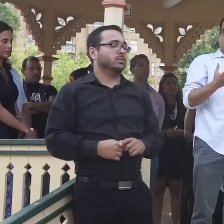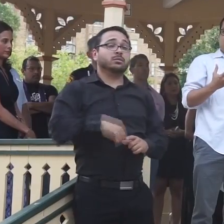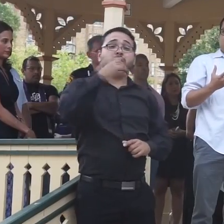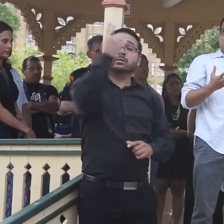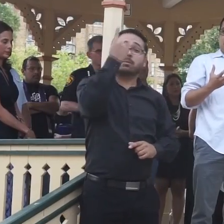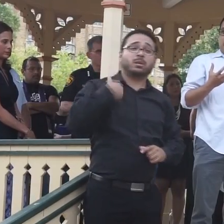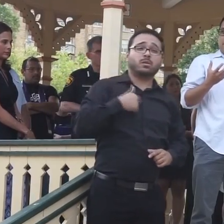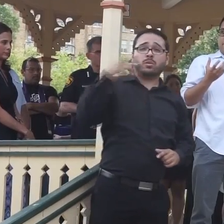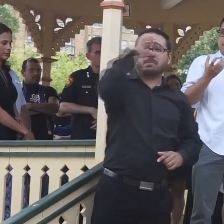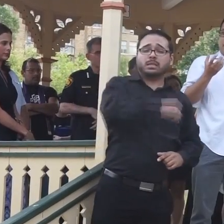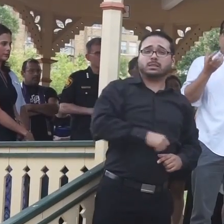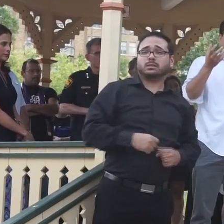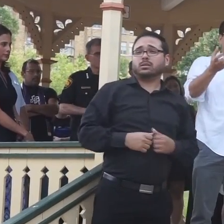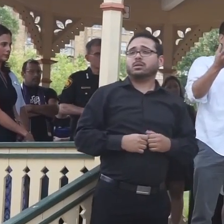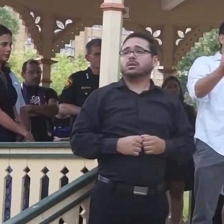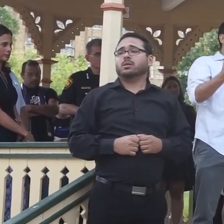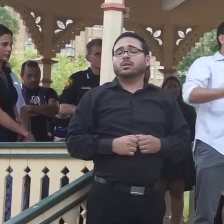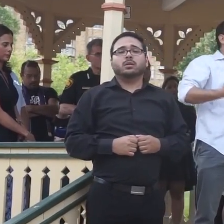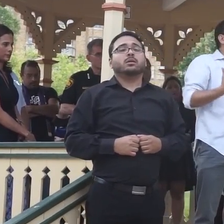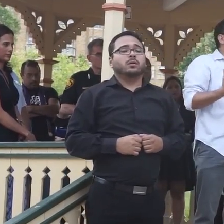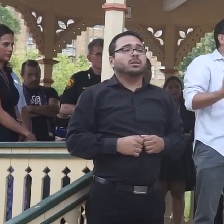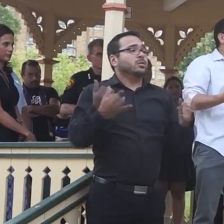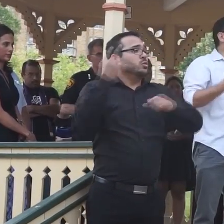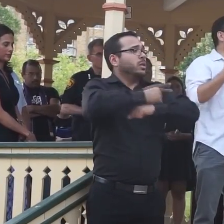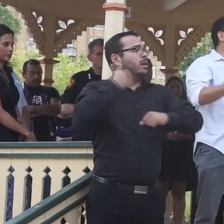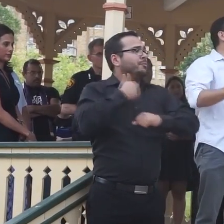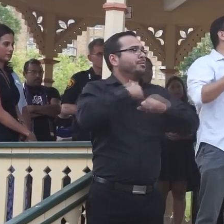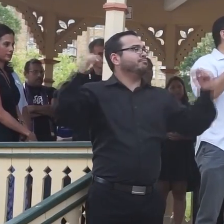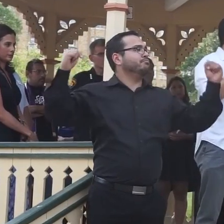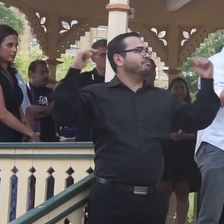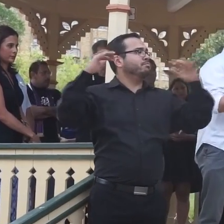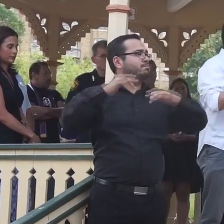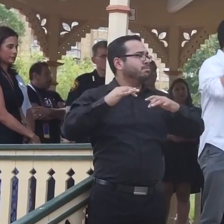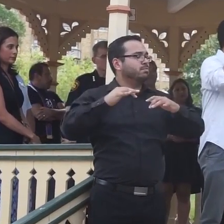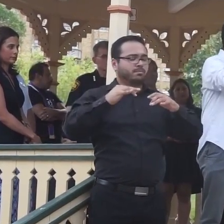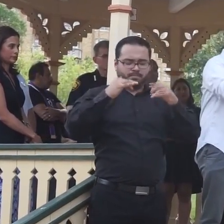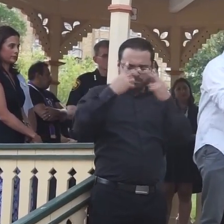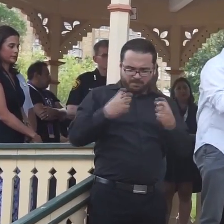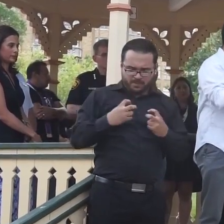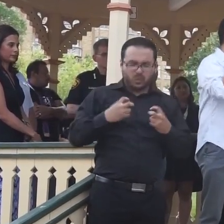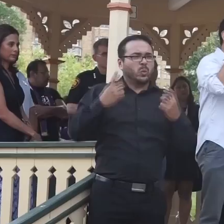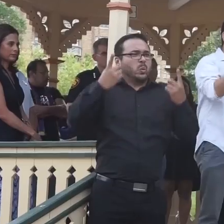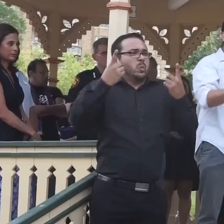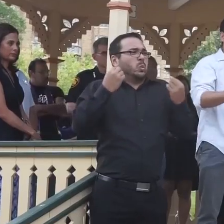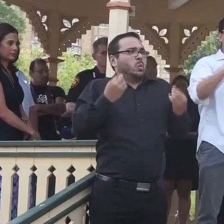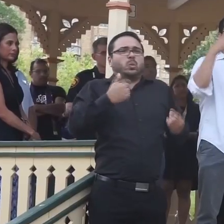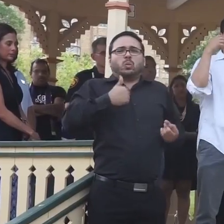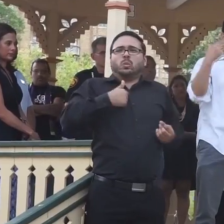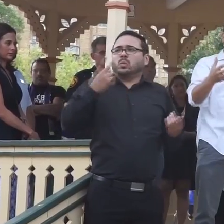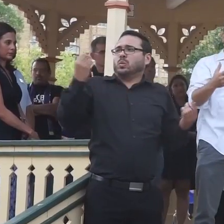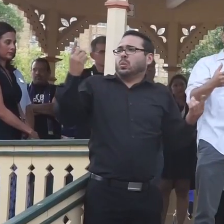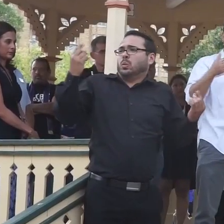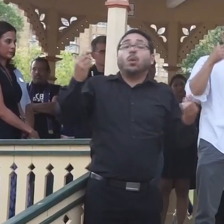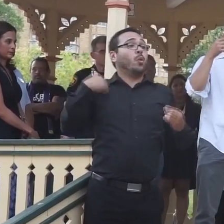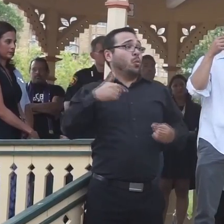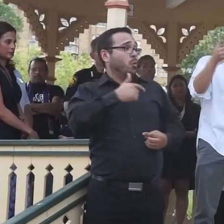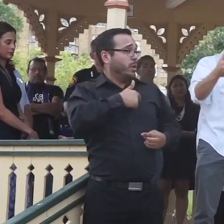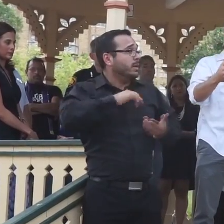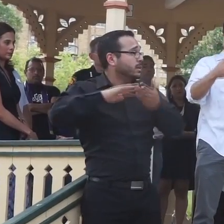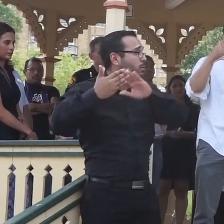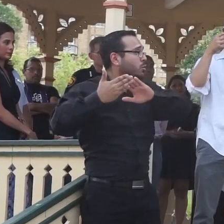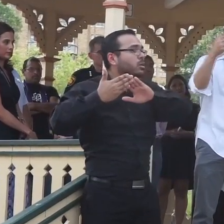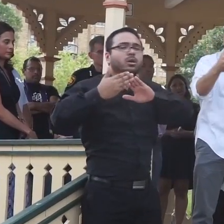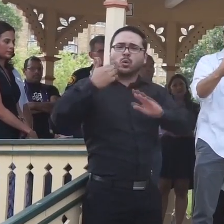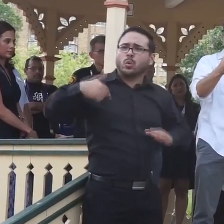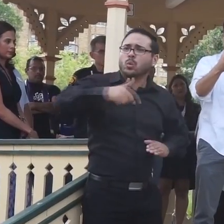we missed? And we gather here today asking ourselves what we can do. What can we do right now as a community to